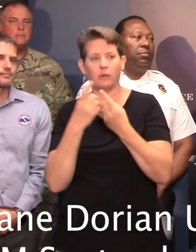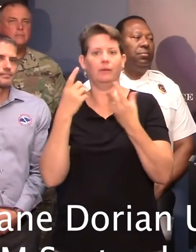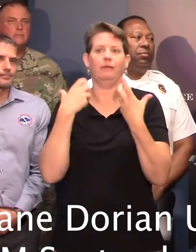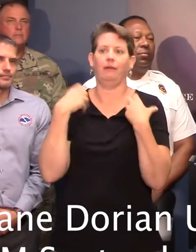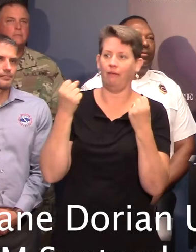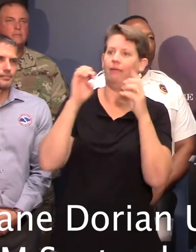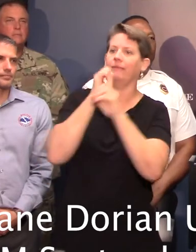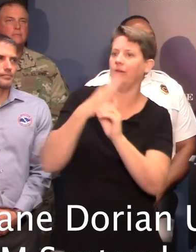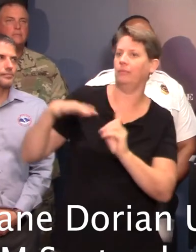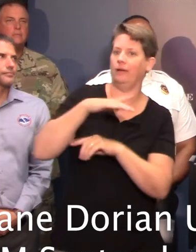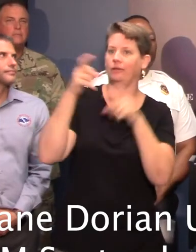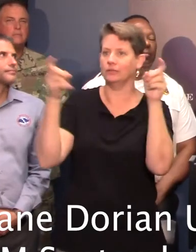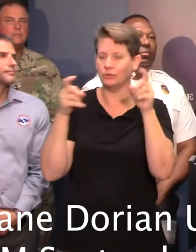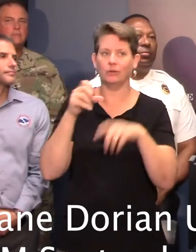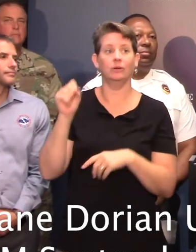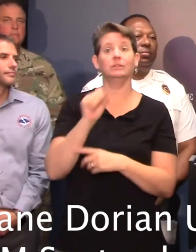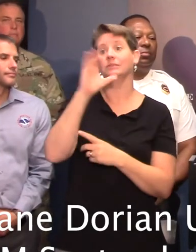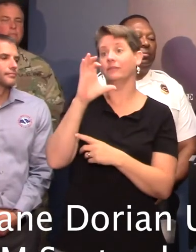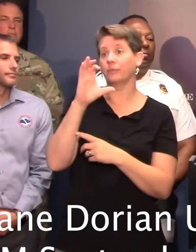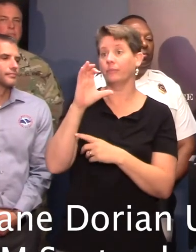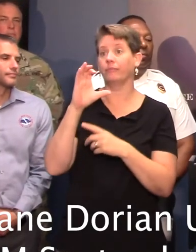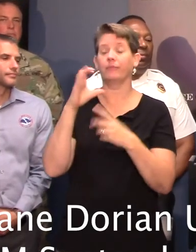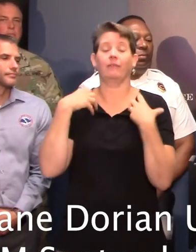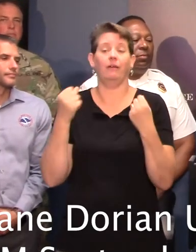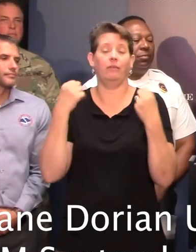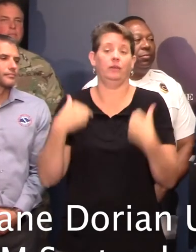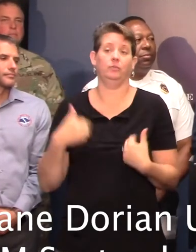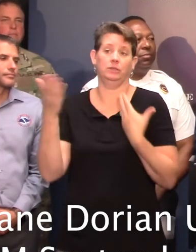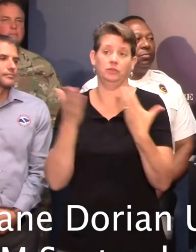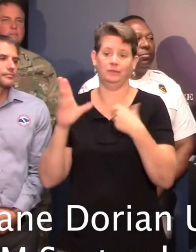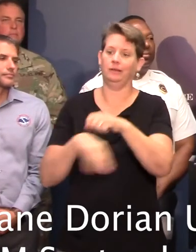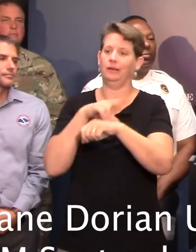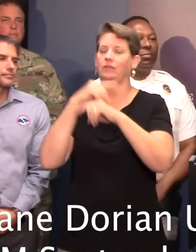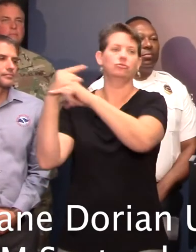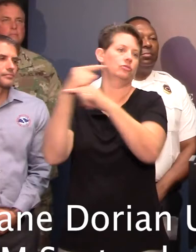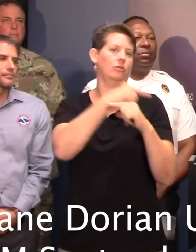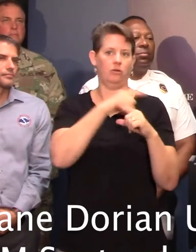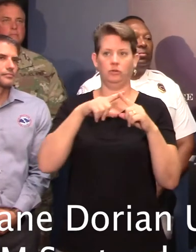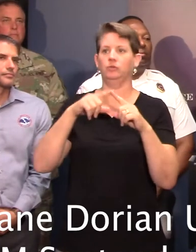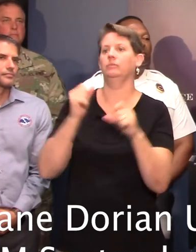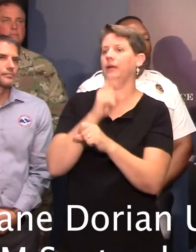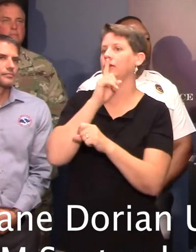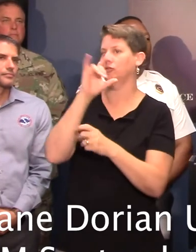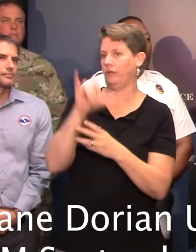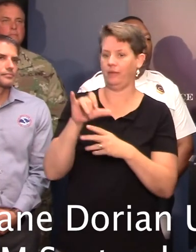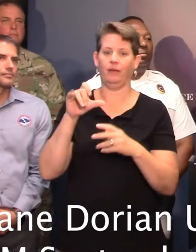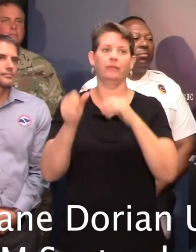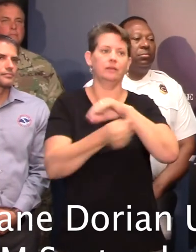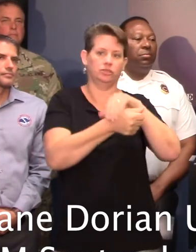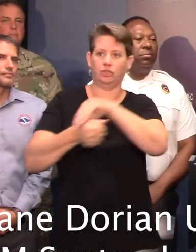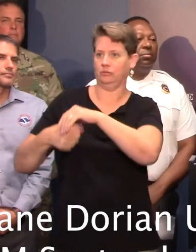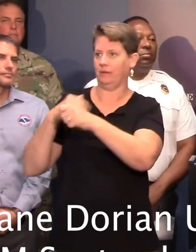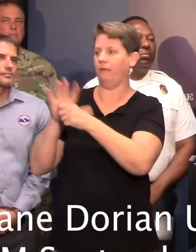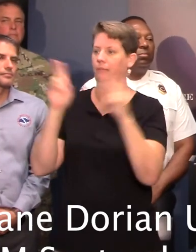Control, the South Carolina Department of Health and Human Services, the National Guard, and others to ensure shelters are adequately staffed